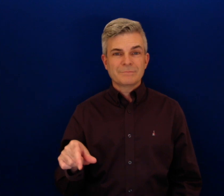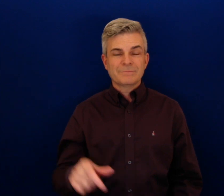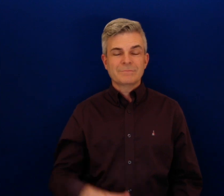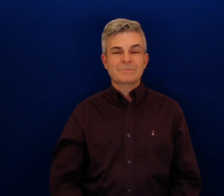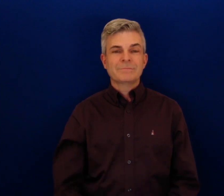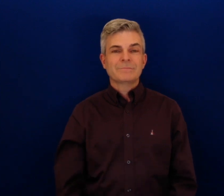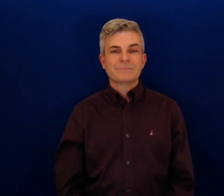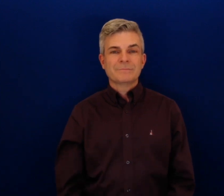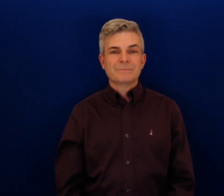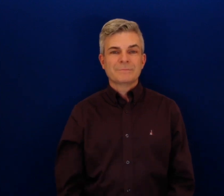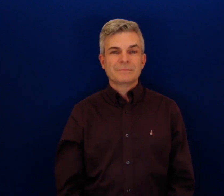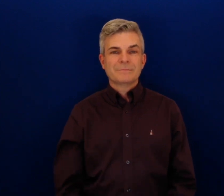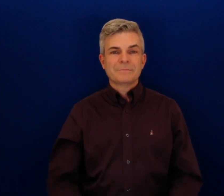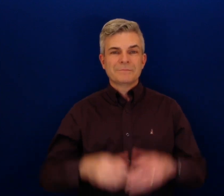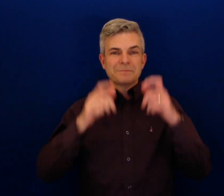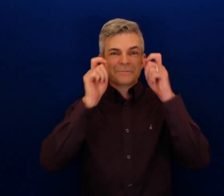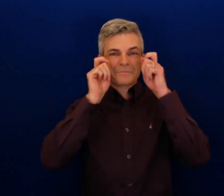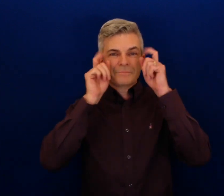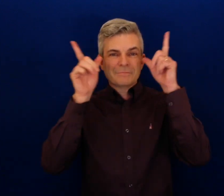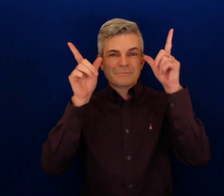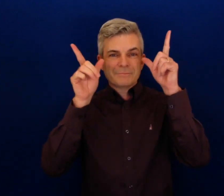Glendale, Surprise.